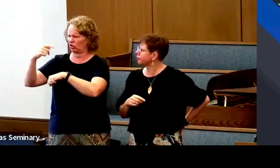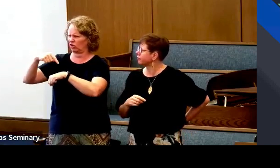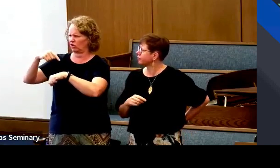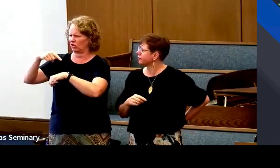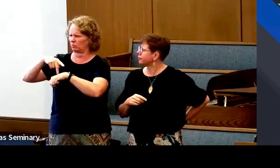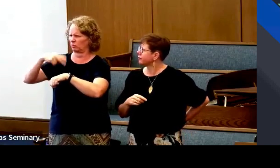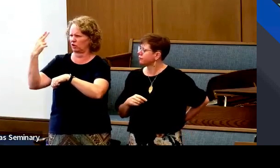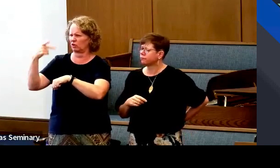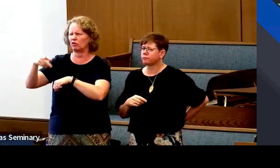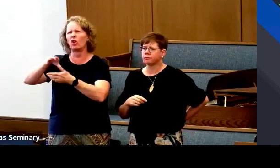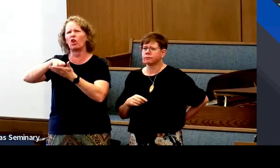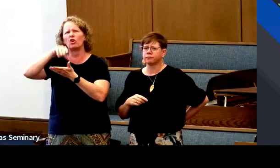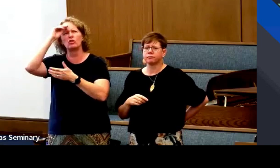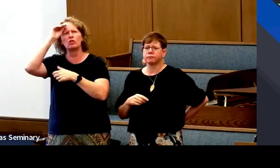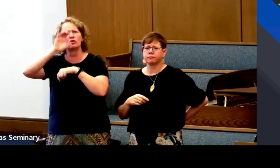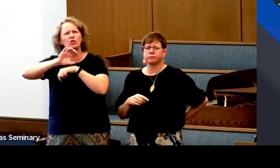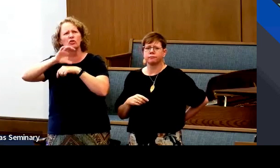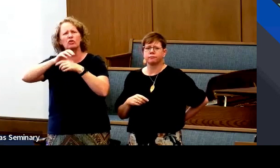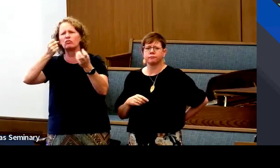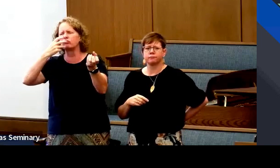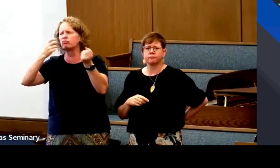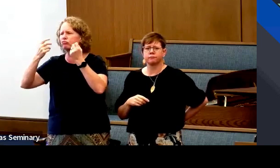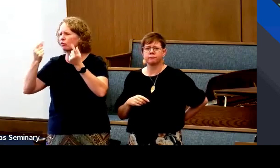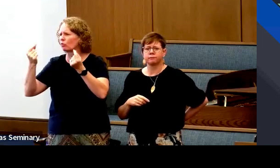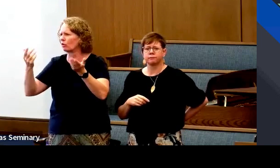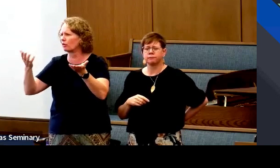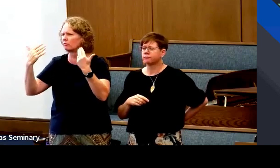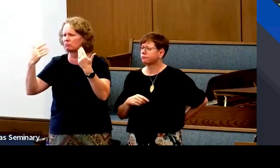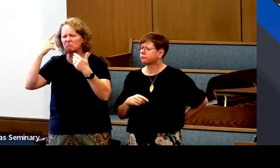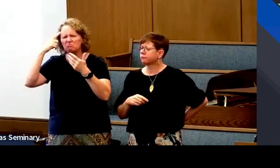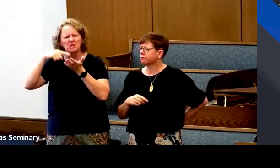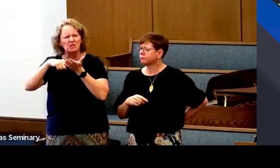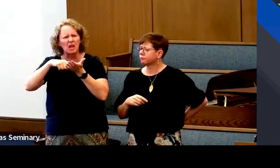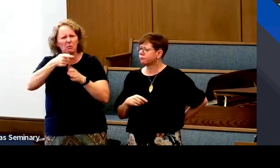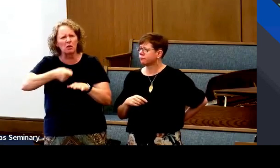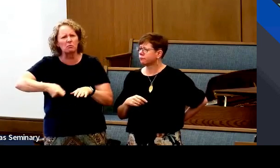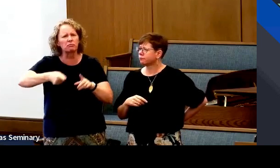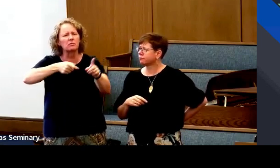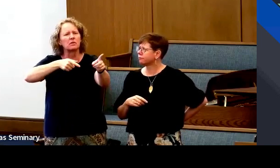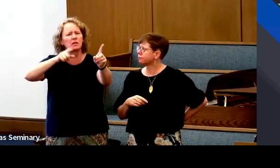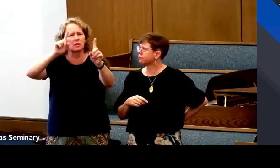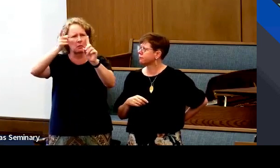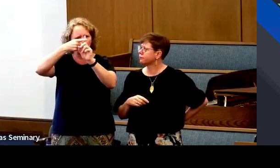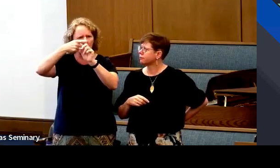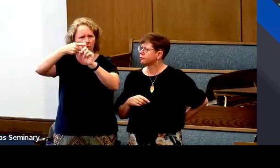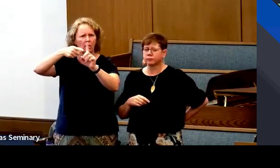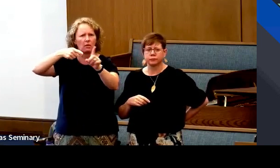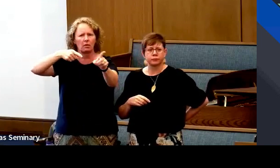second. What is priesthood to you? What do we learn in the church that priesthood is?